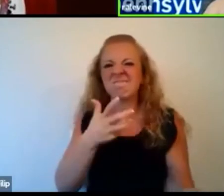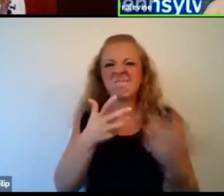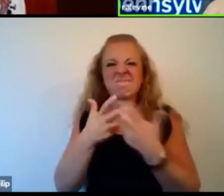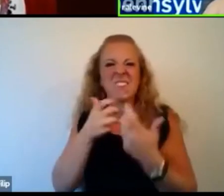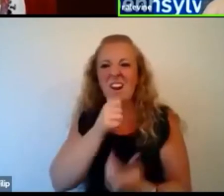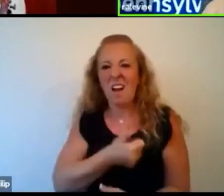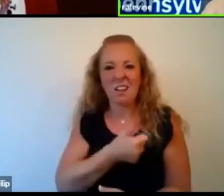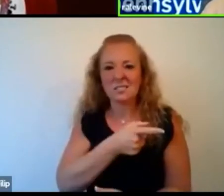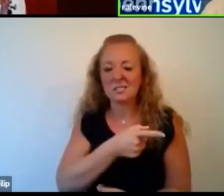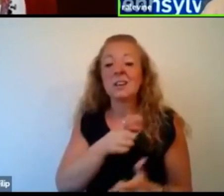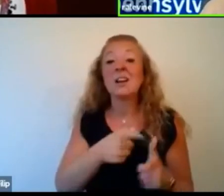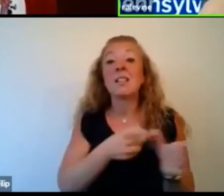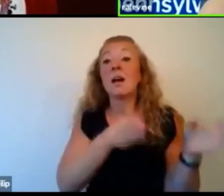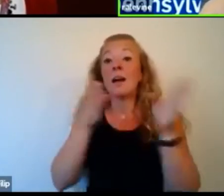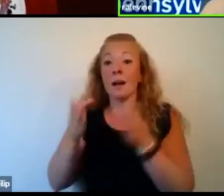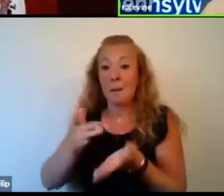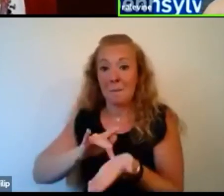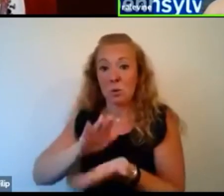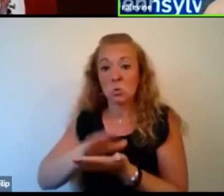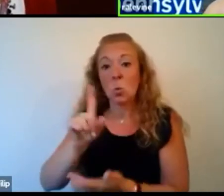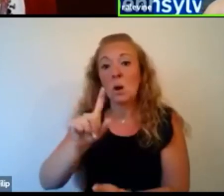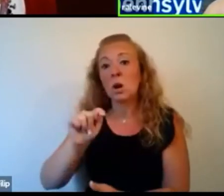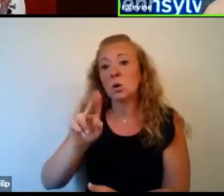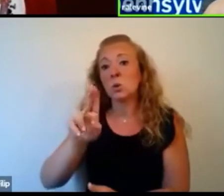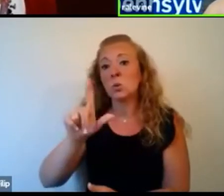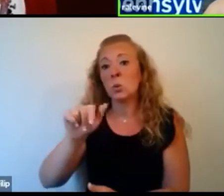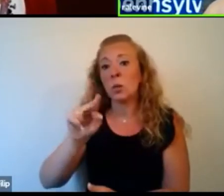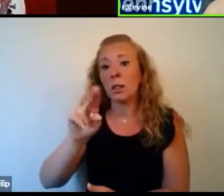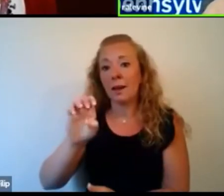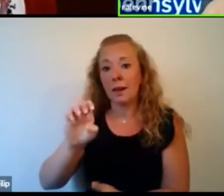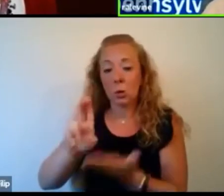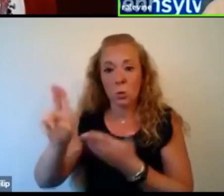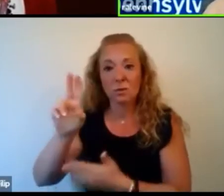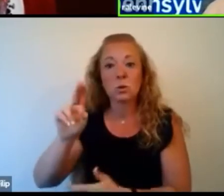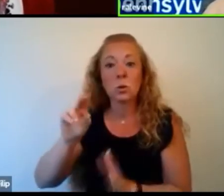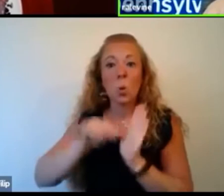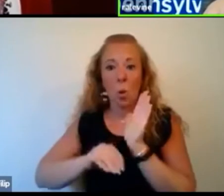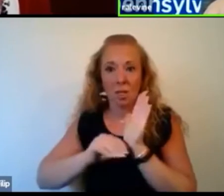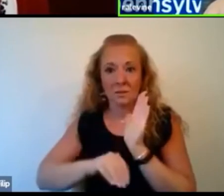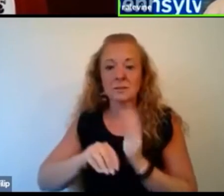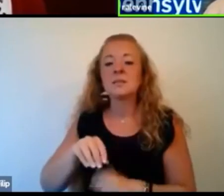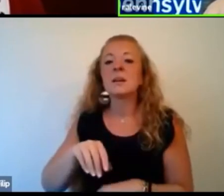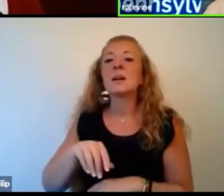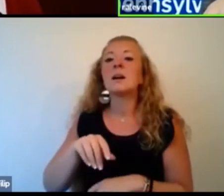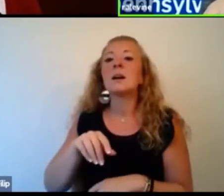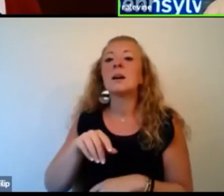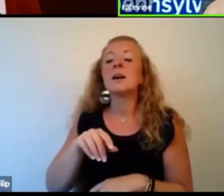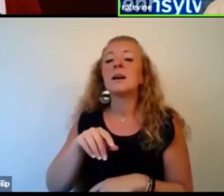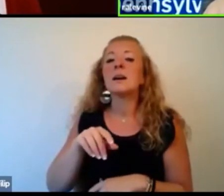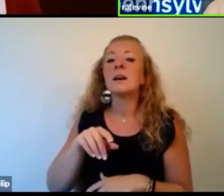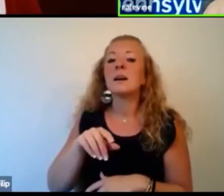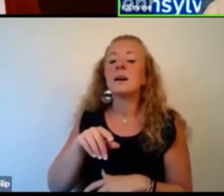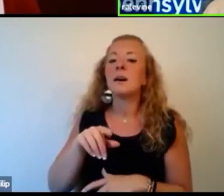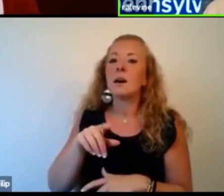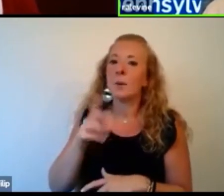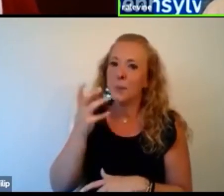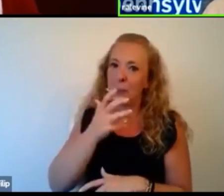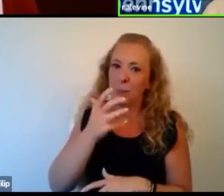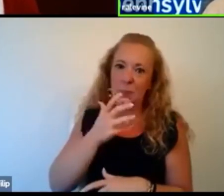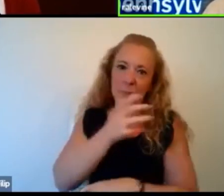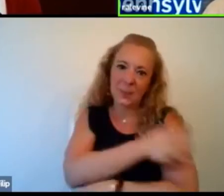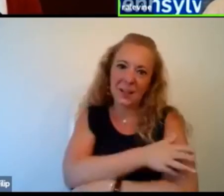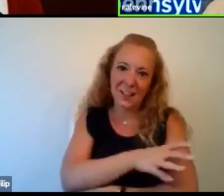and then went to medical school at Tulane, um, and in New Orleans, um, and, uh, got a tremendous amount of clinical